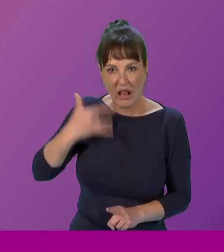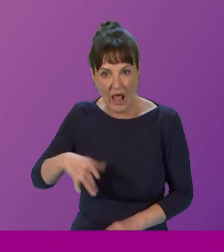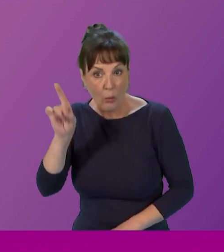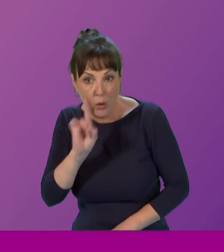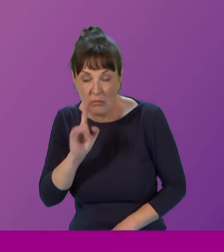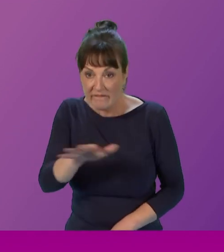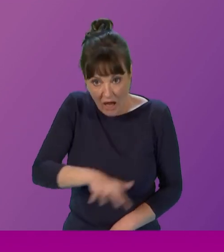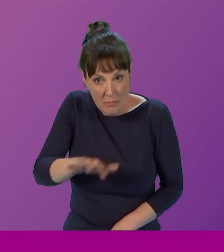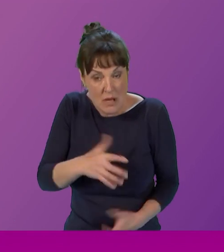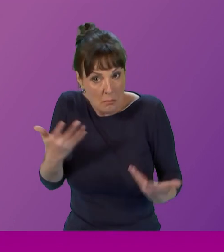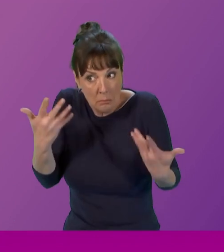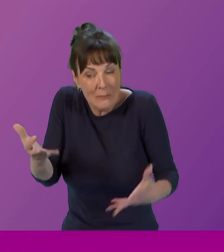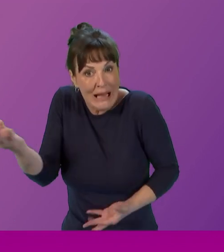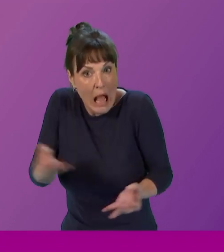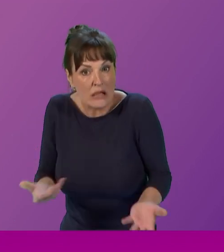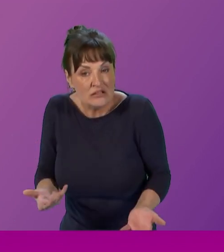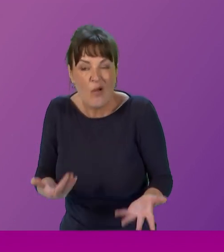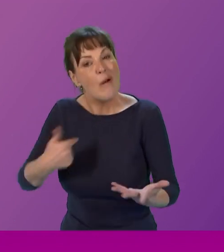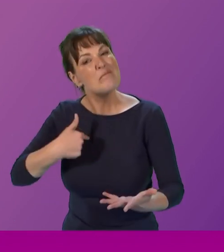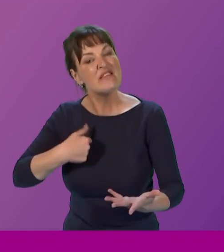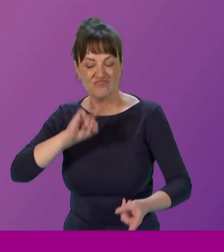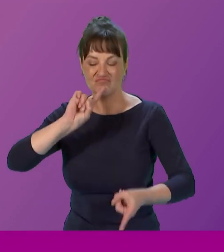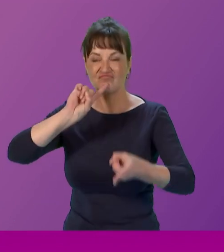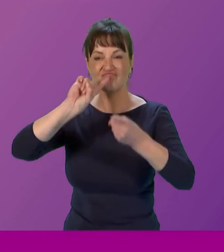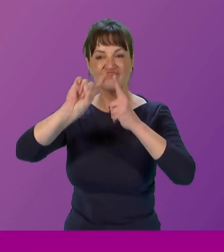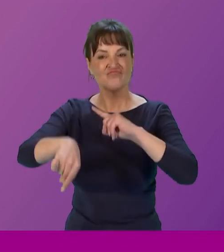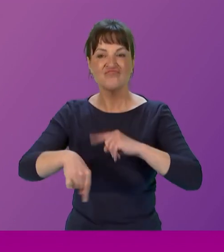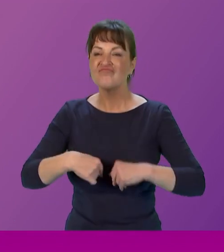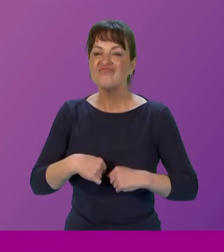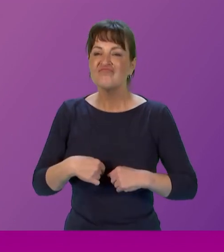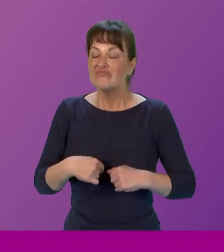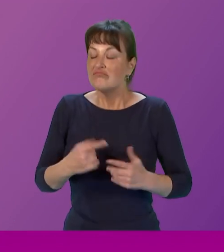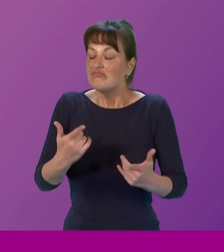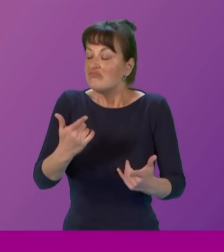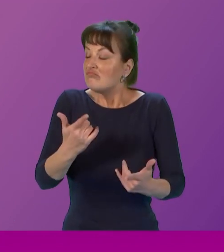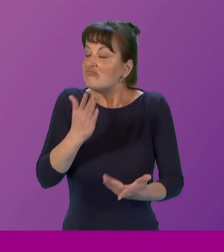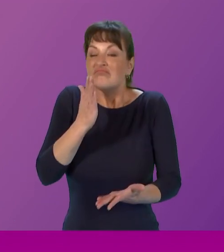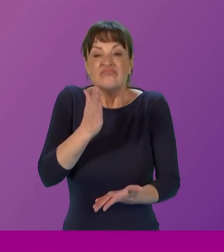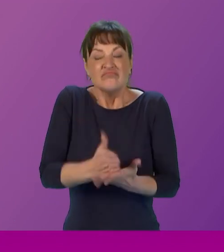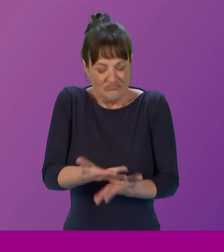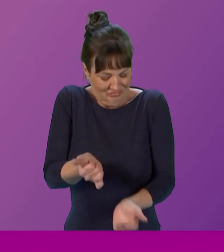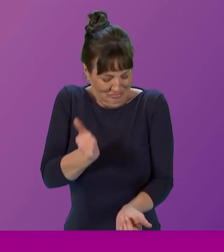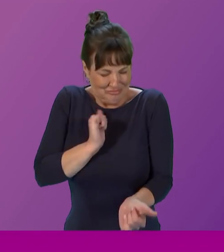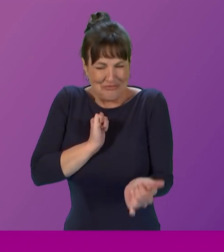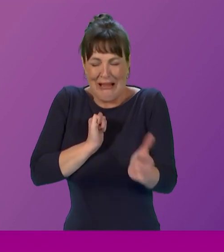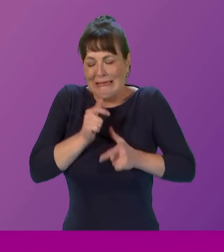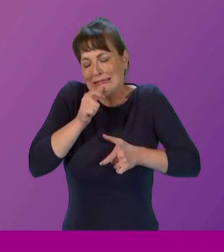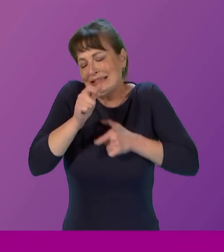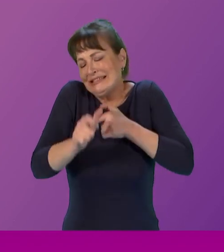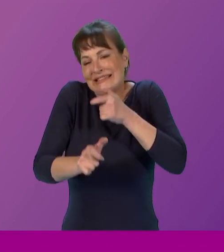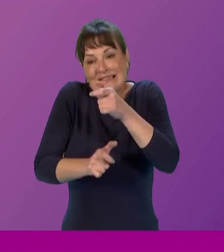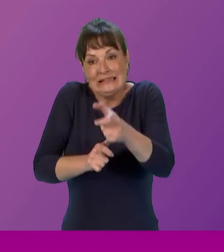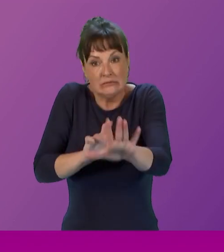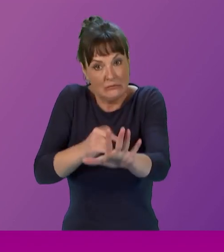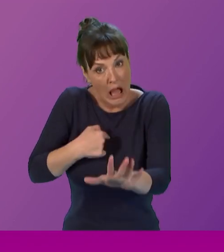women and families? Well, I respond with absolute and fundamental pride. Now, I'm